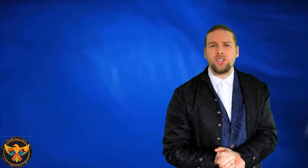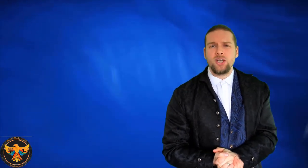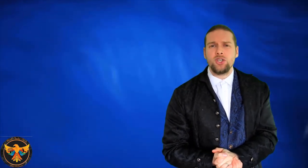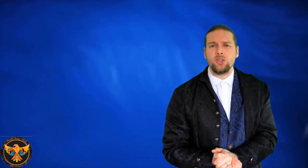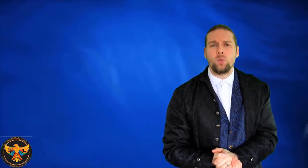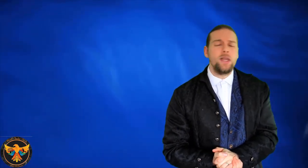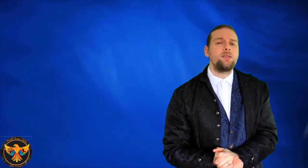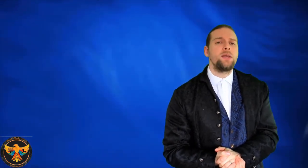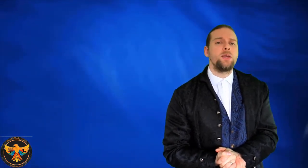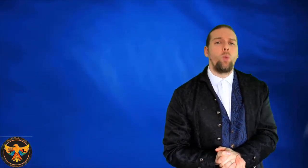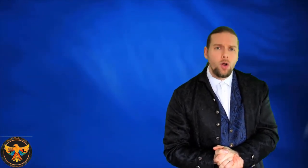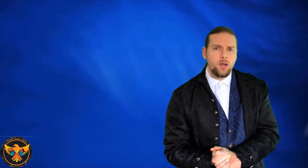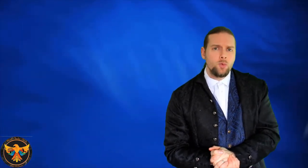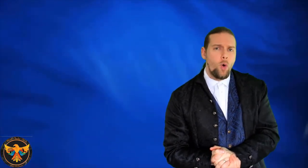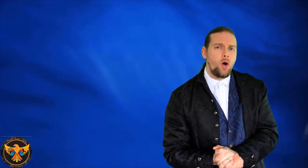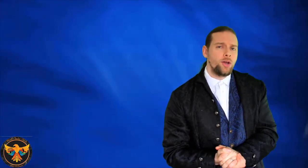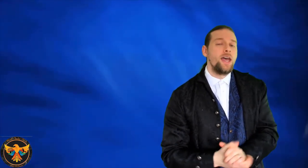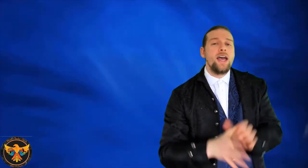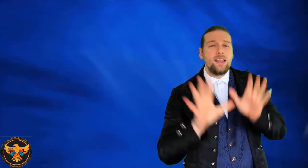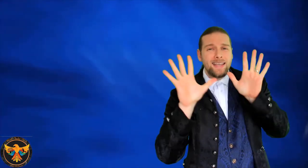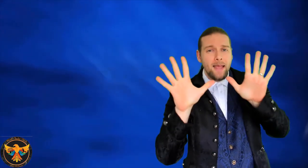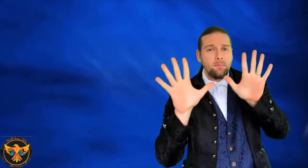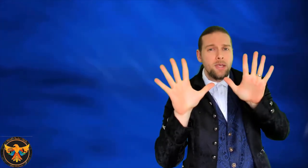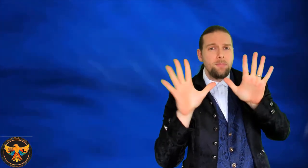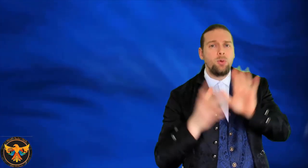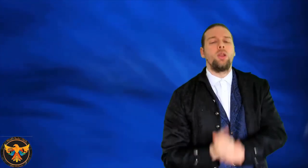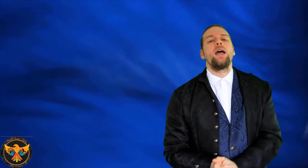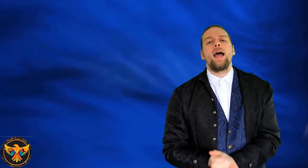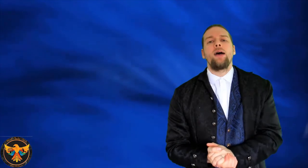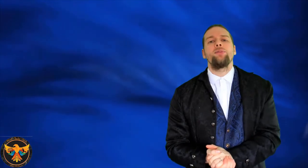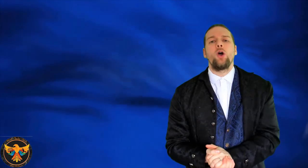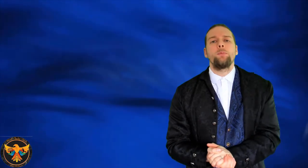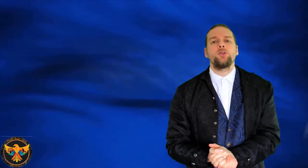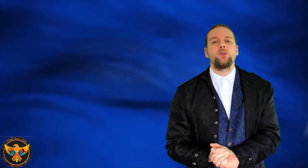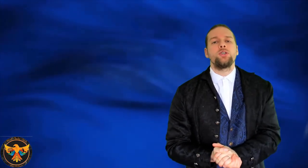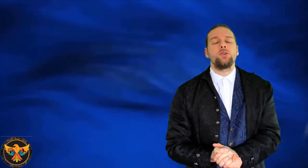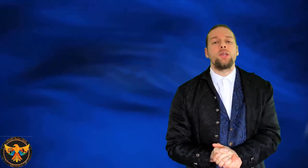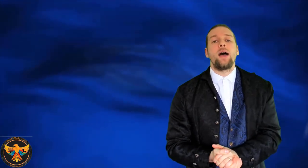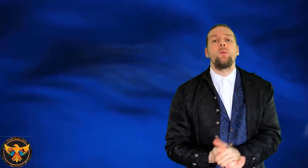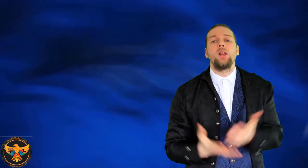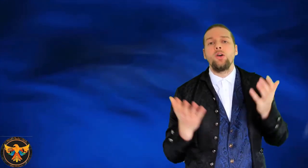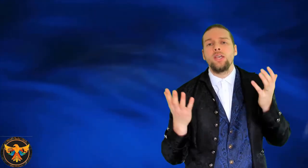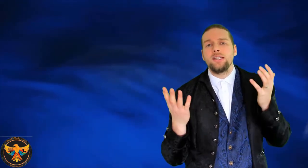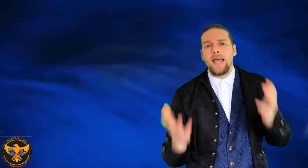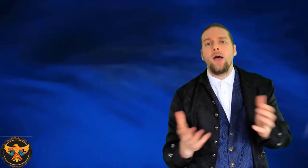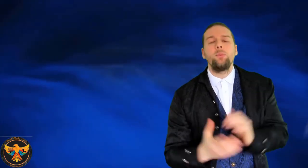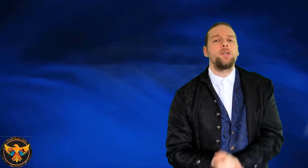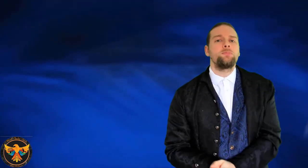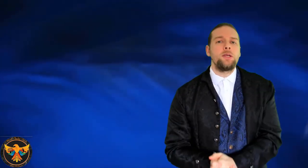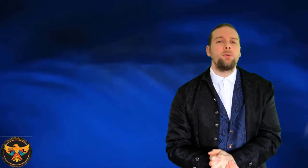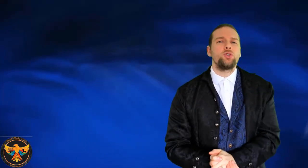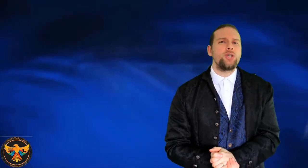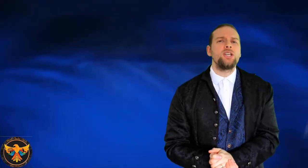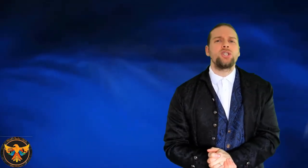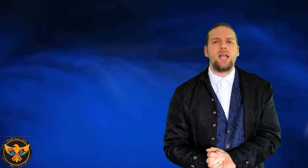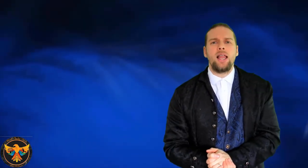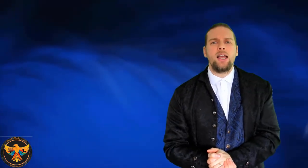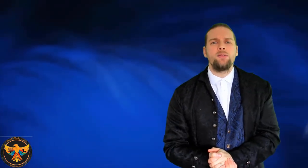sessions with me, one-on-one, 10 people have the opportunity to do that. And we're looking to help these people change their lives